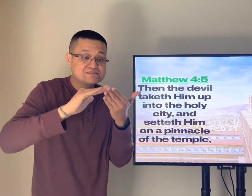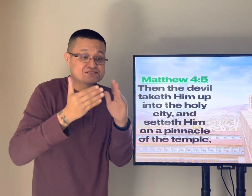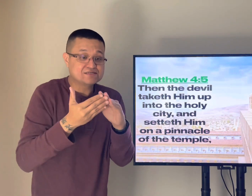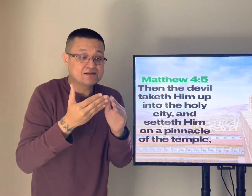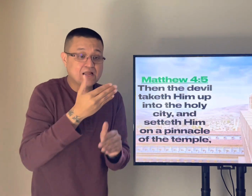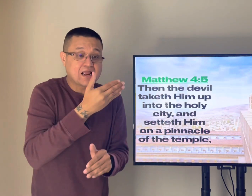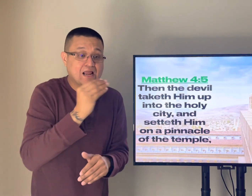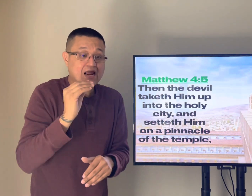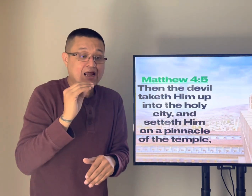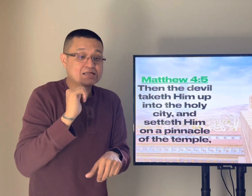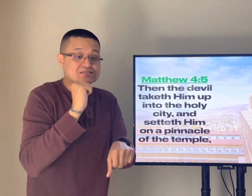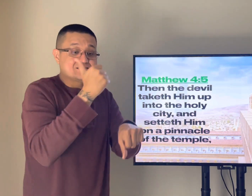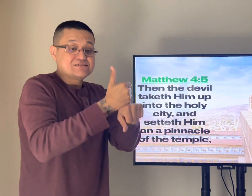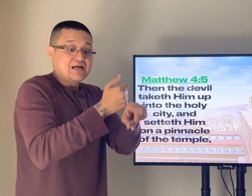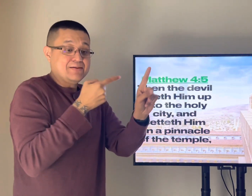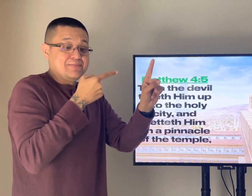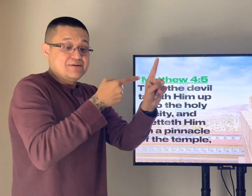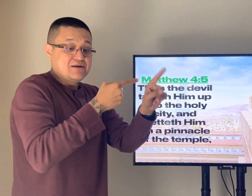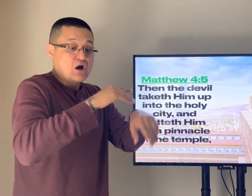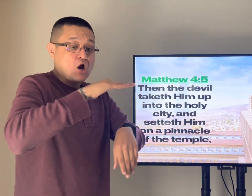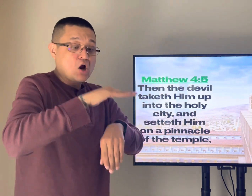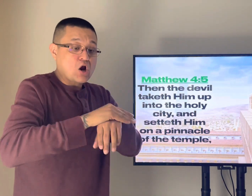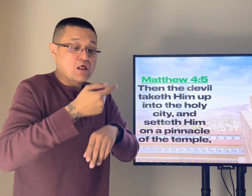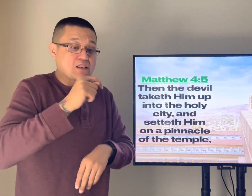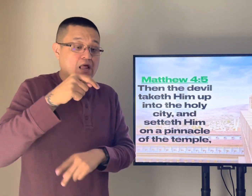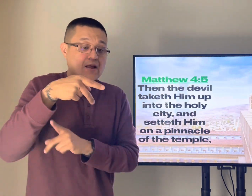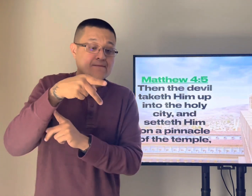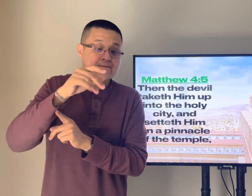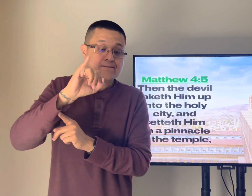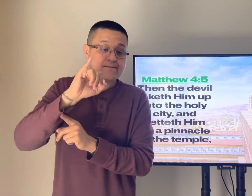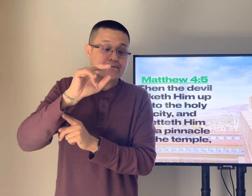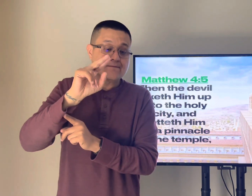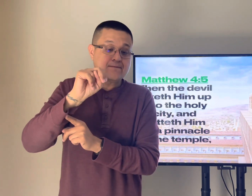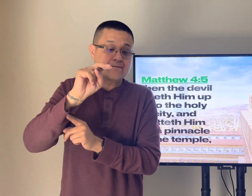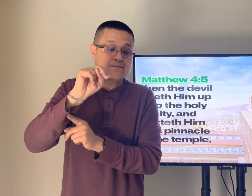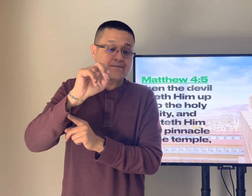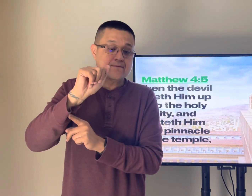and to the holy city set him on a pinnacle